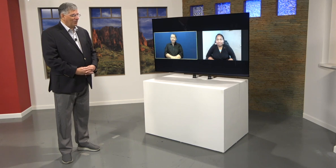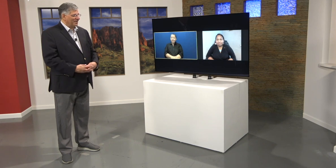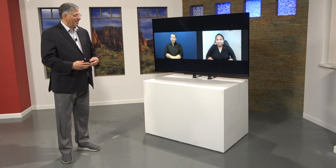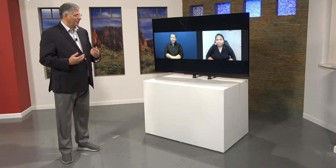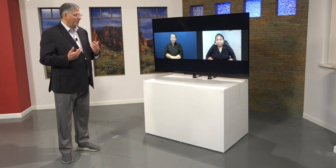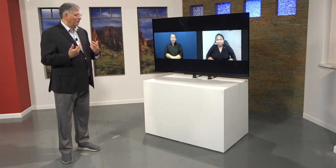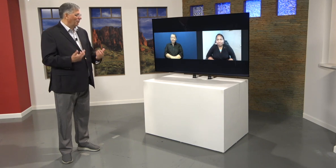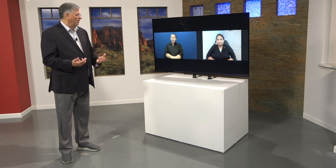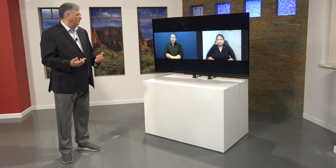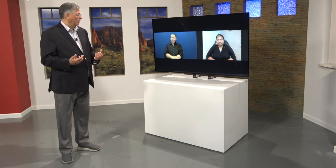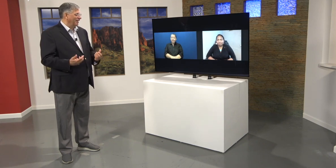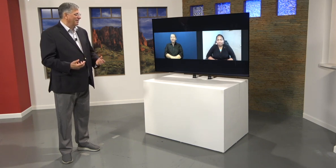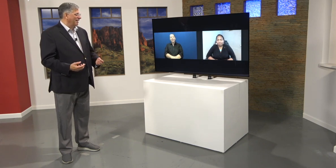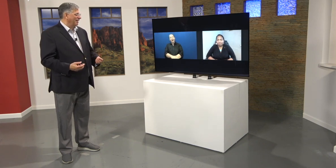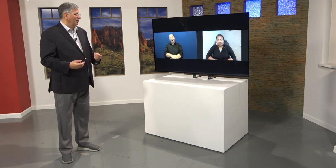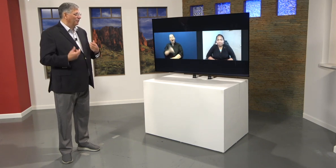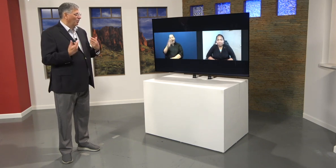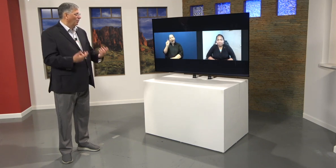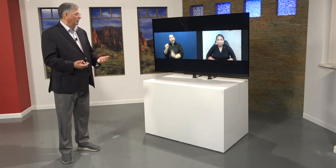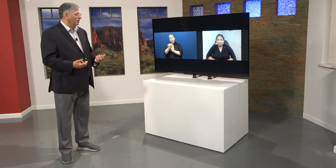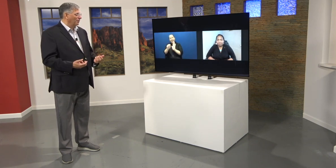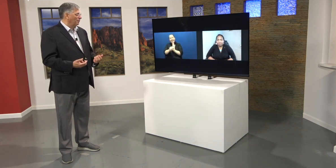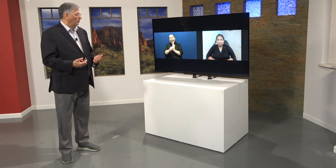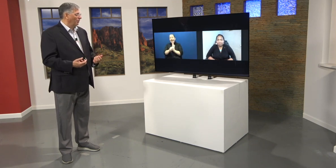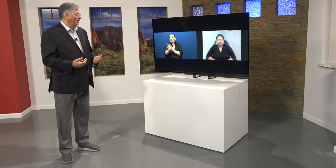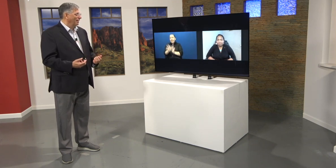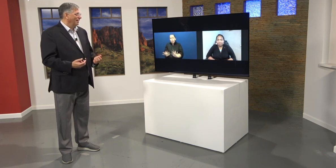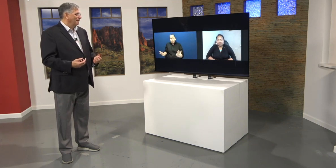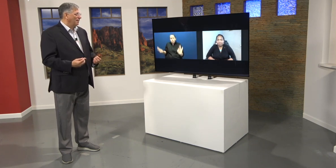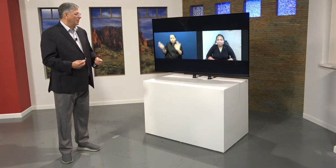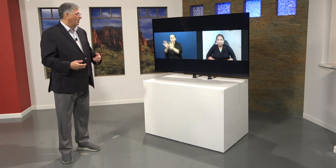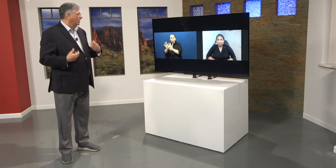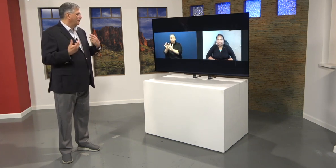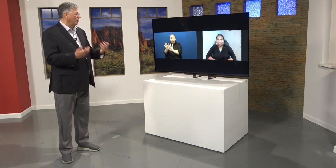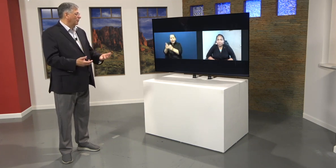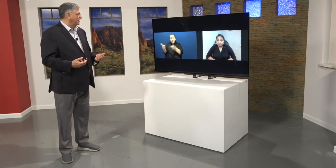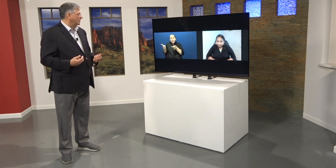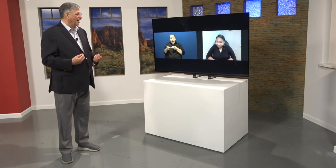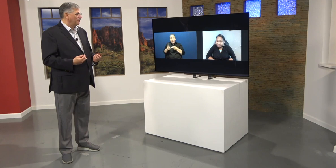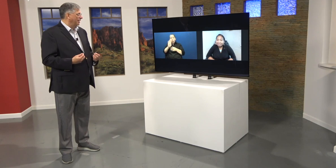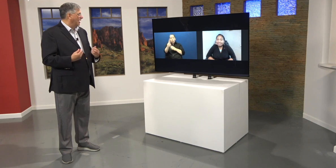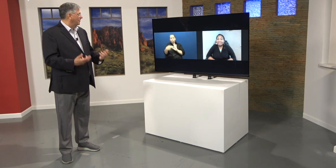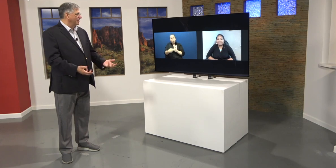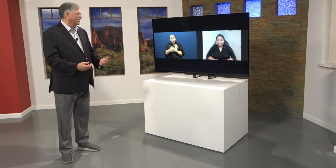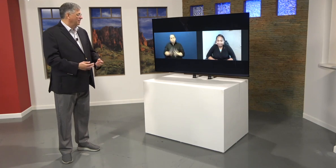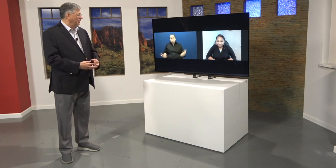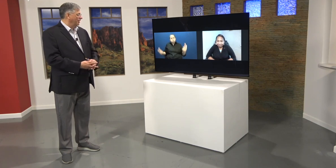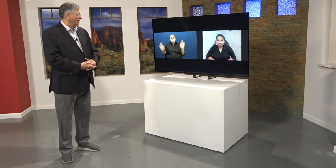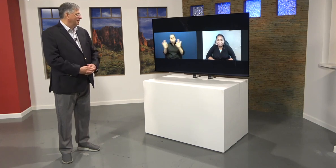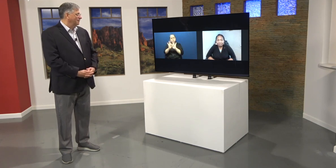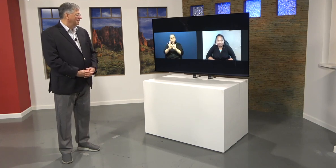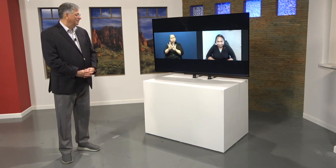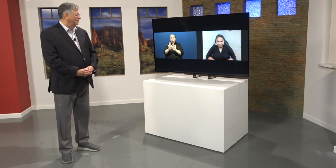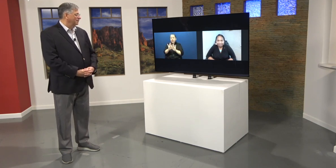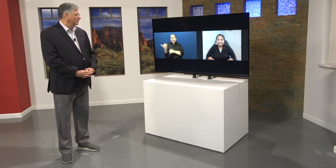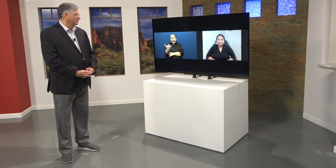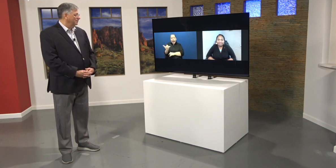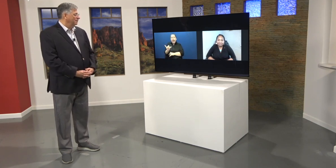Iowa is such an important place and your role is so important. Maybe talk about what it's like being out in the community.